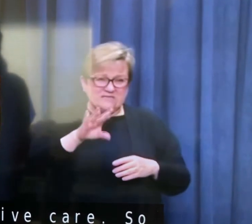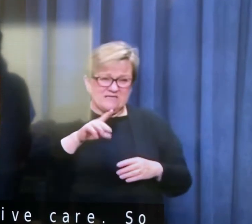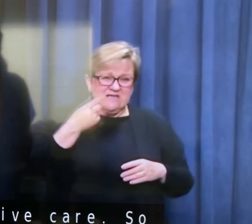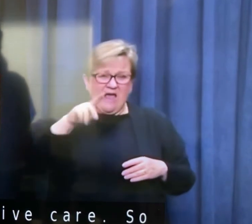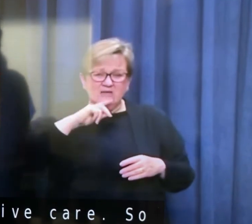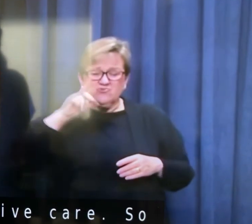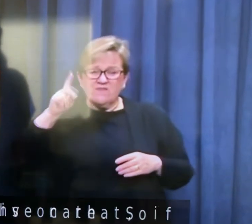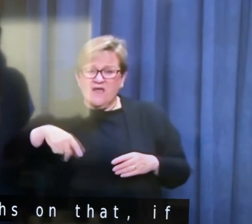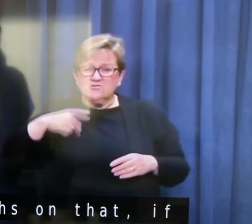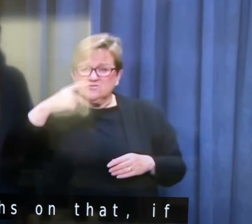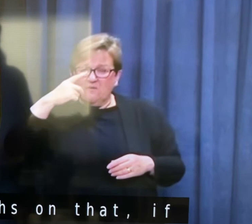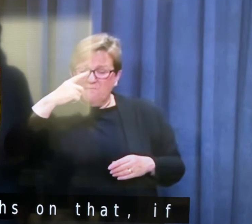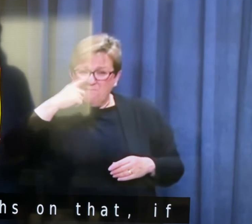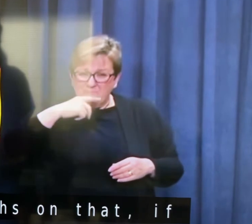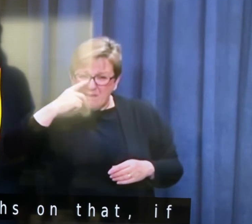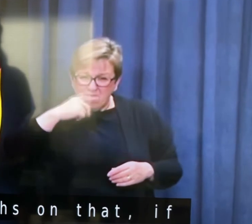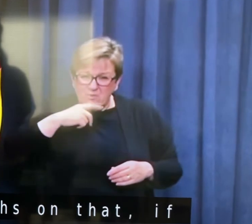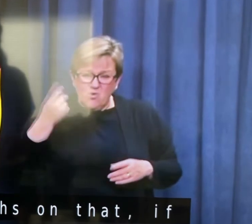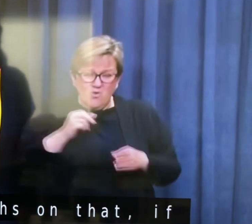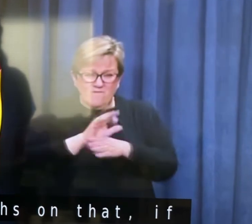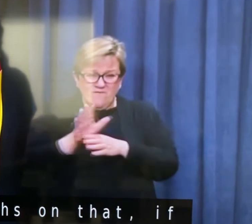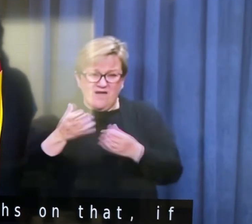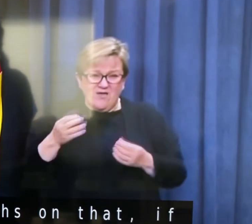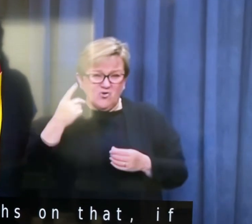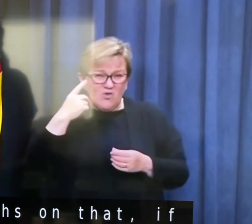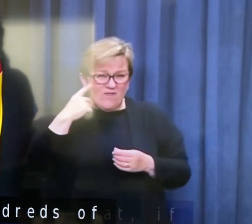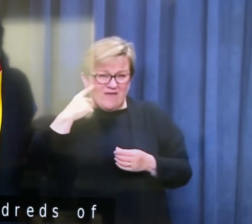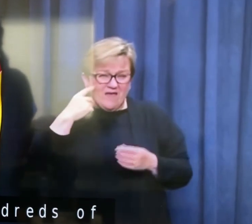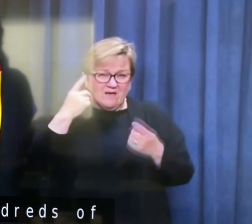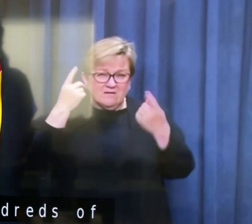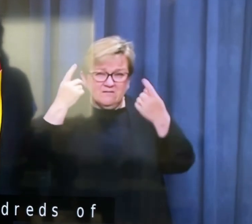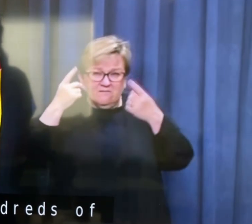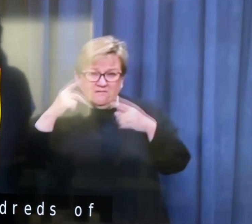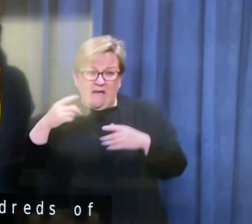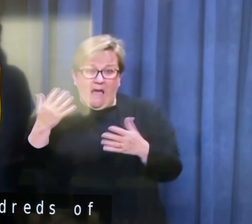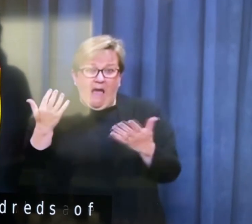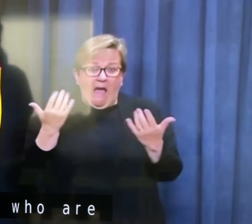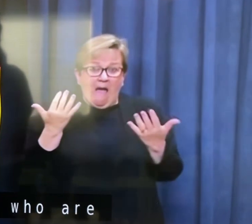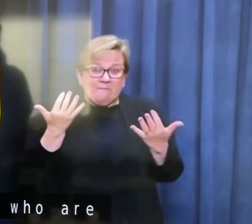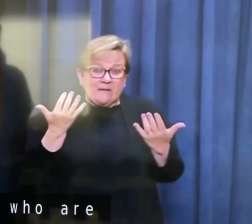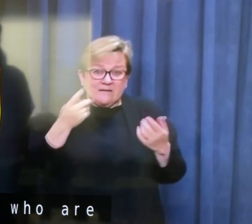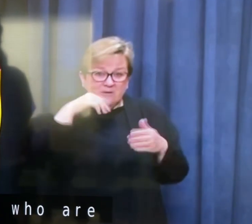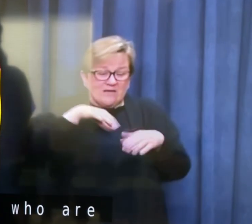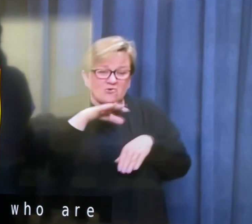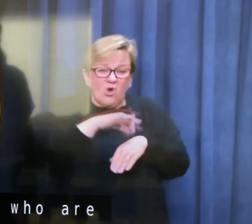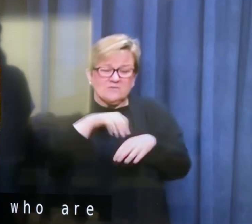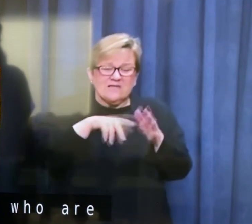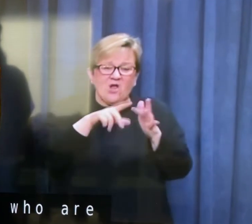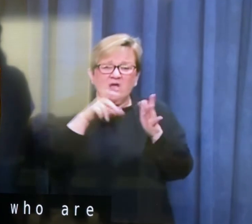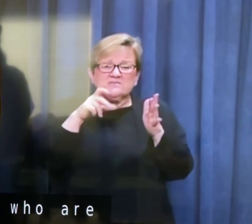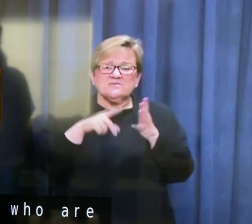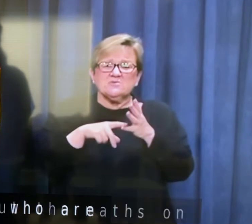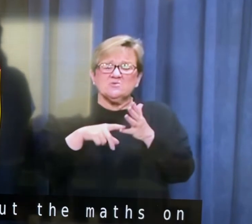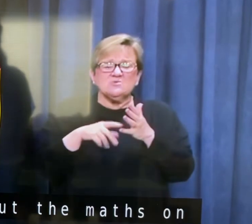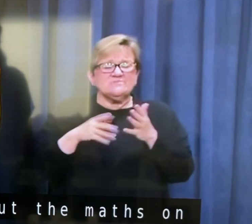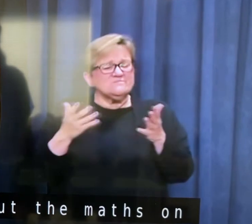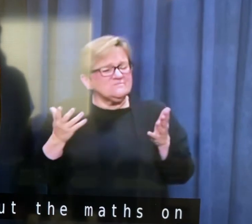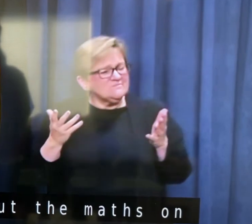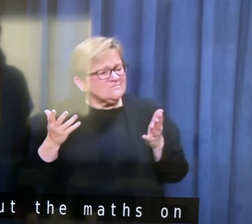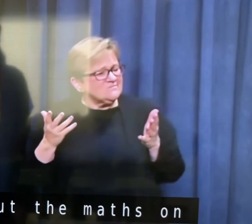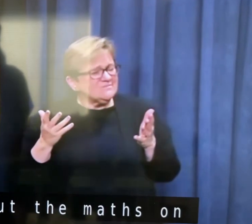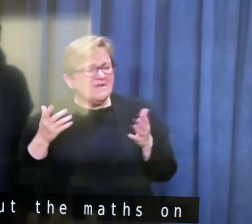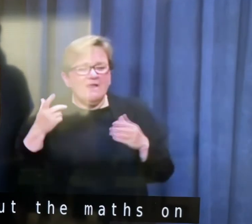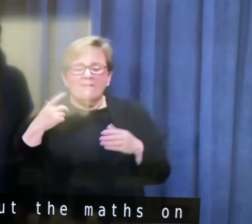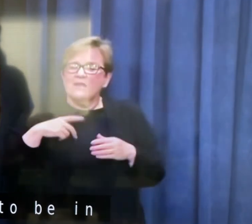of thousands of people who are positive, think about the maths on how many are going to be in hospital or intensive care. So